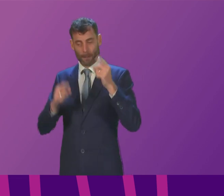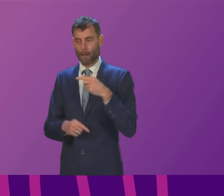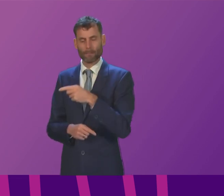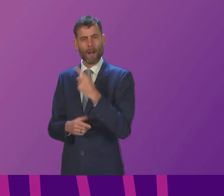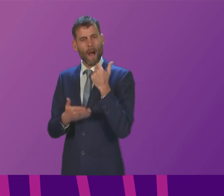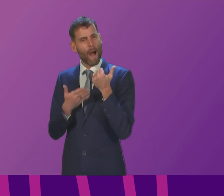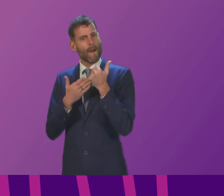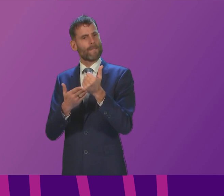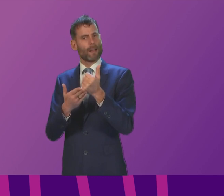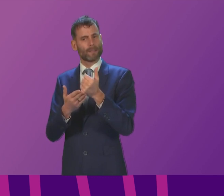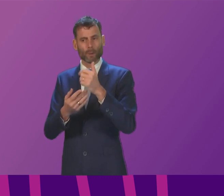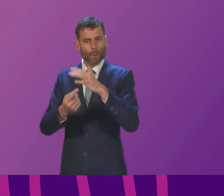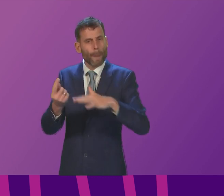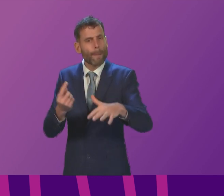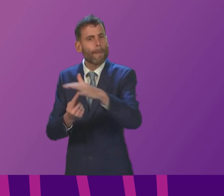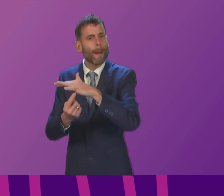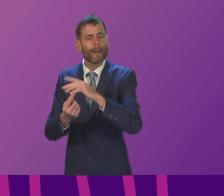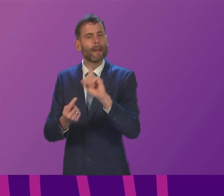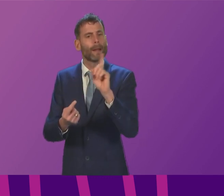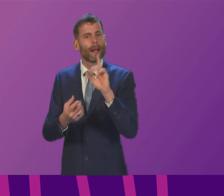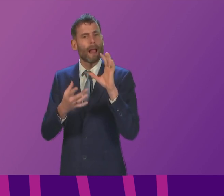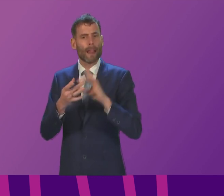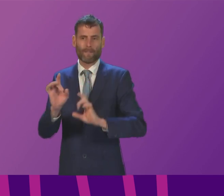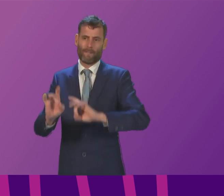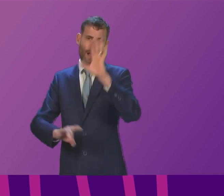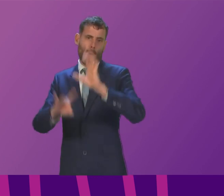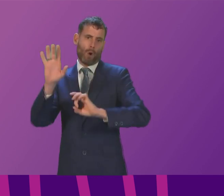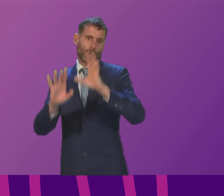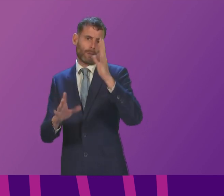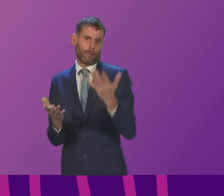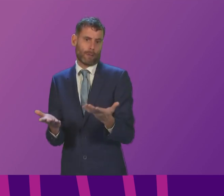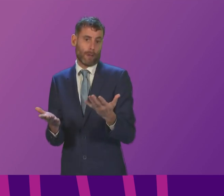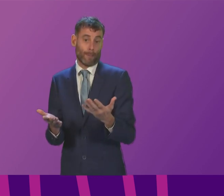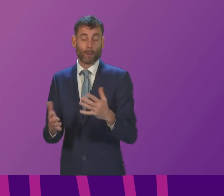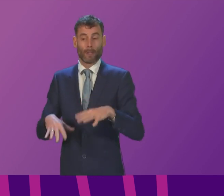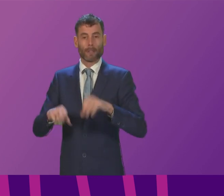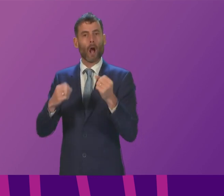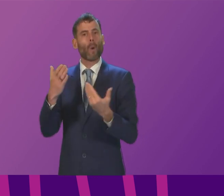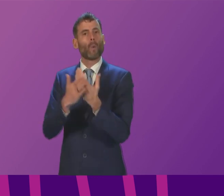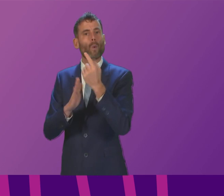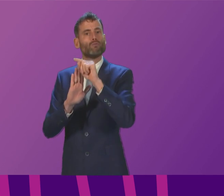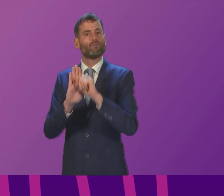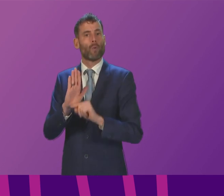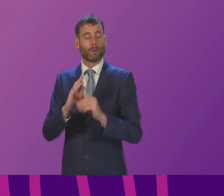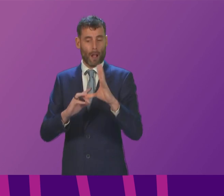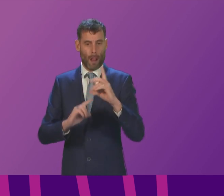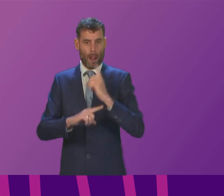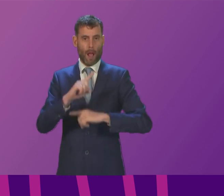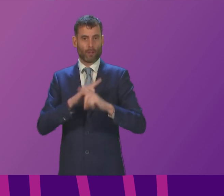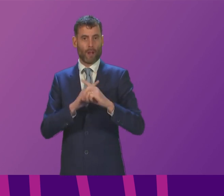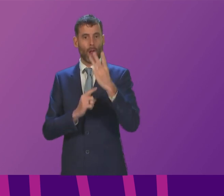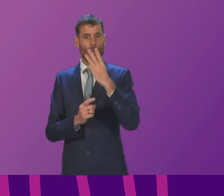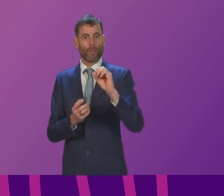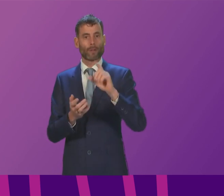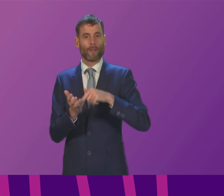the Scottish Government has issued regarding the discharge of fireworks given that new regulations came into force on 30th June 2021